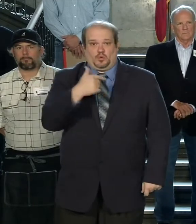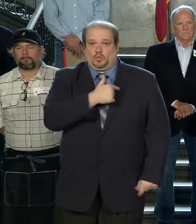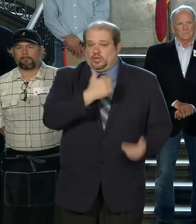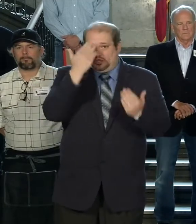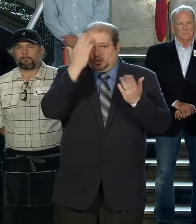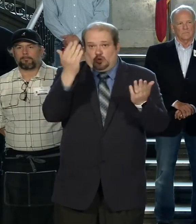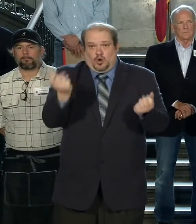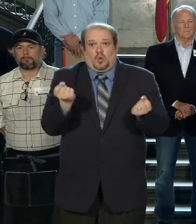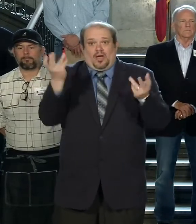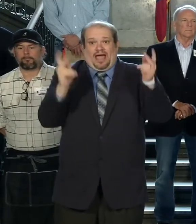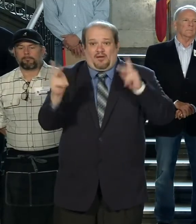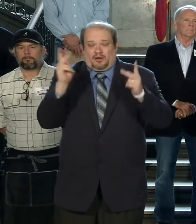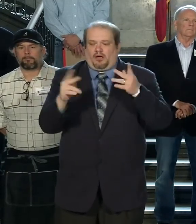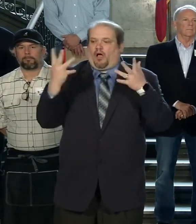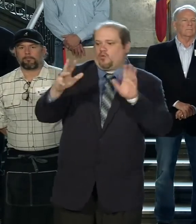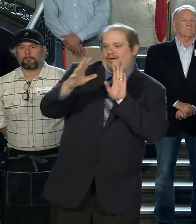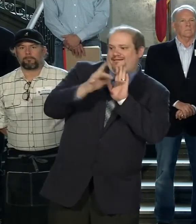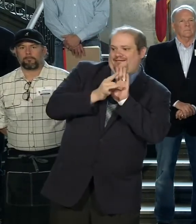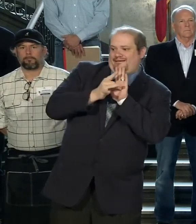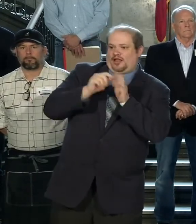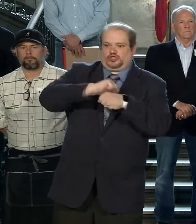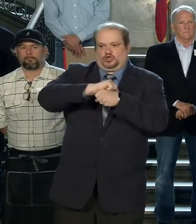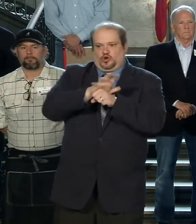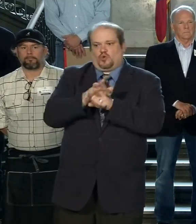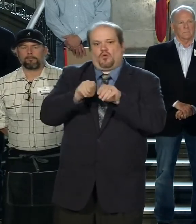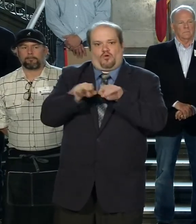individuals have contracted the coronavirus.